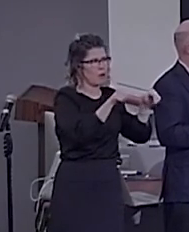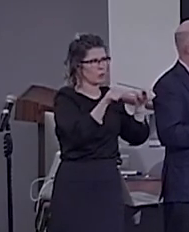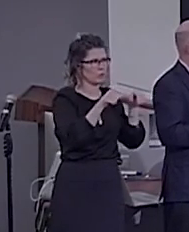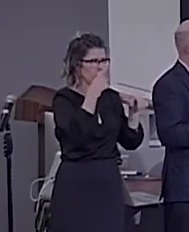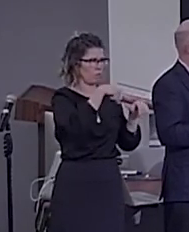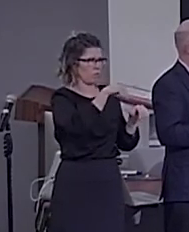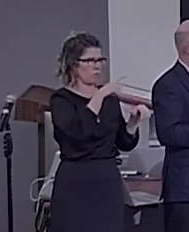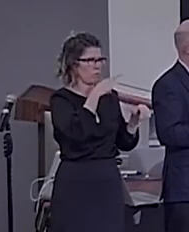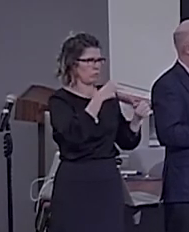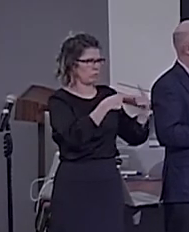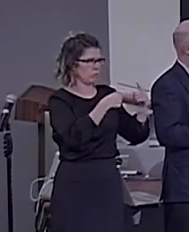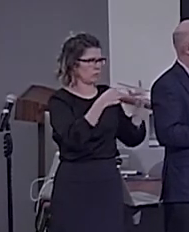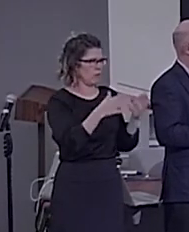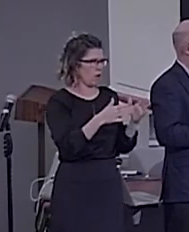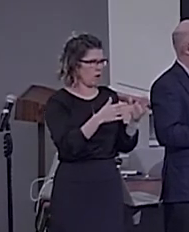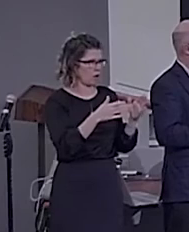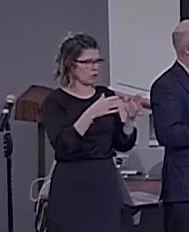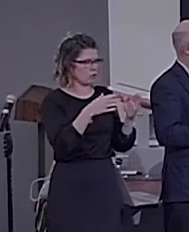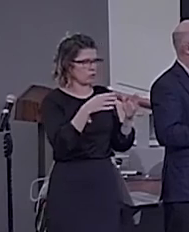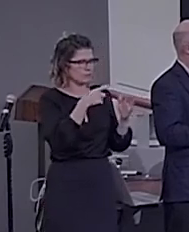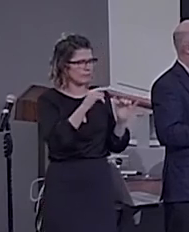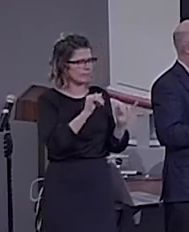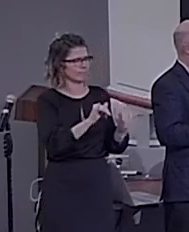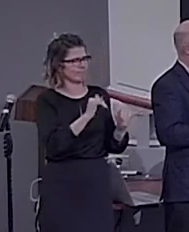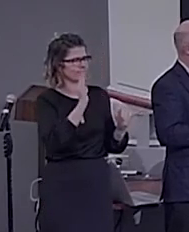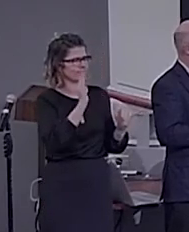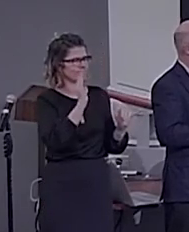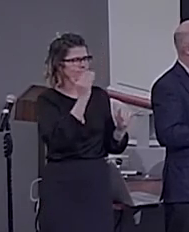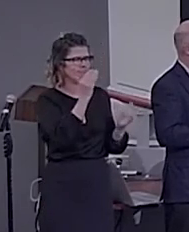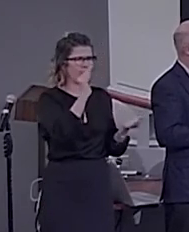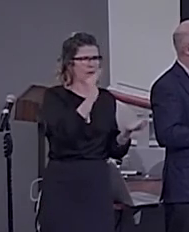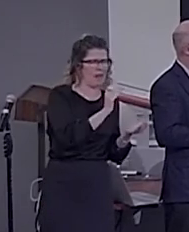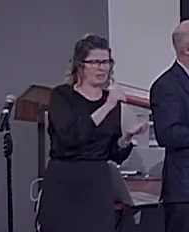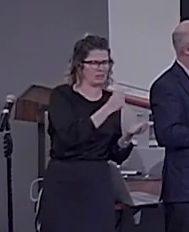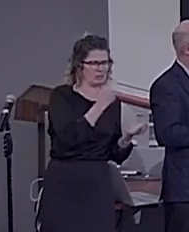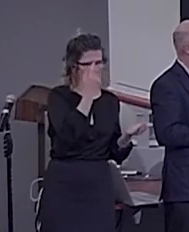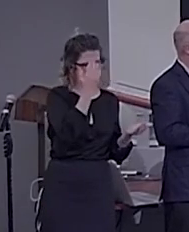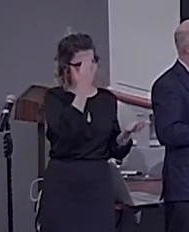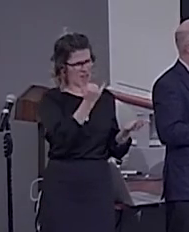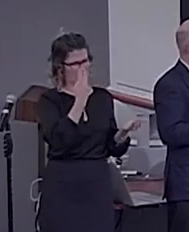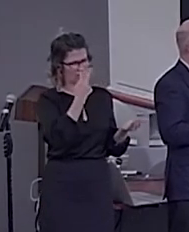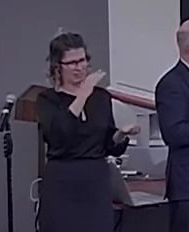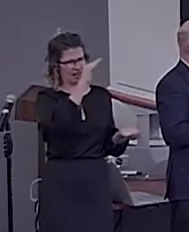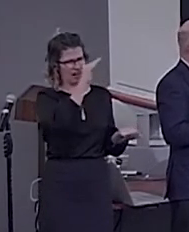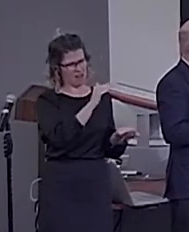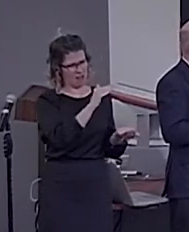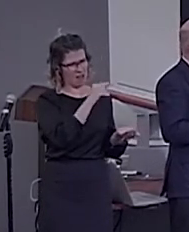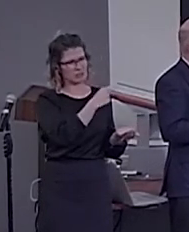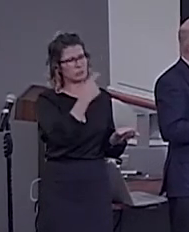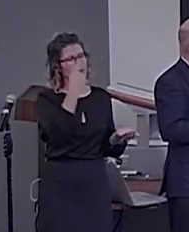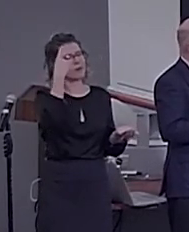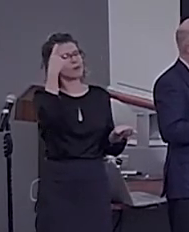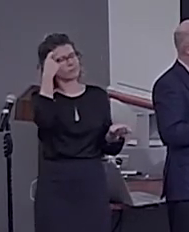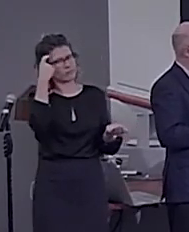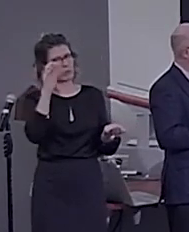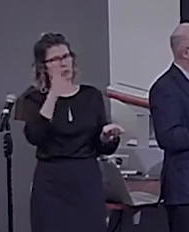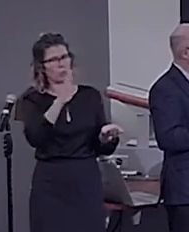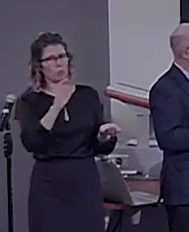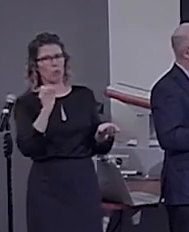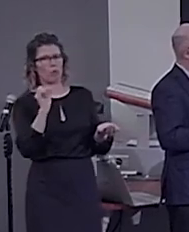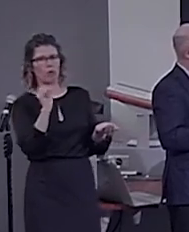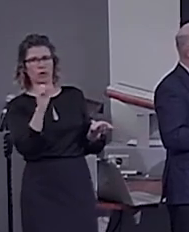than you saw. And you attributed the possible reason to be that the stimuli were